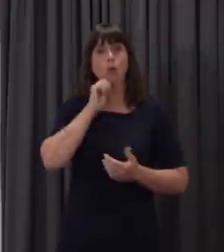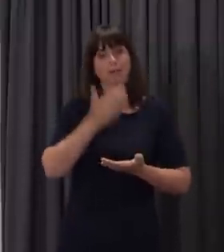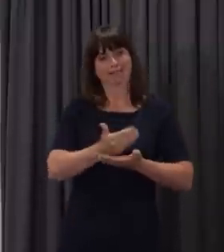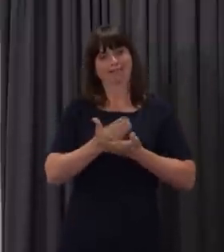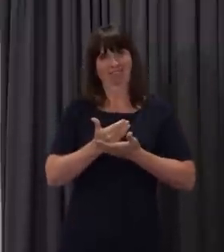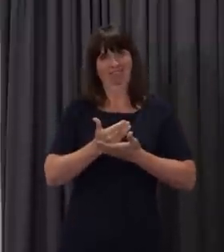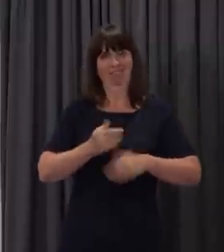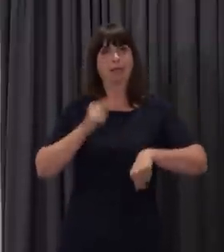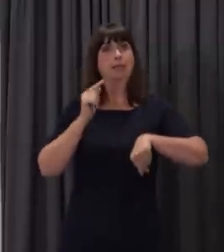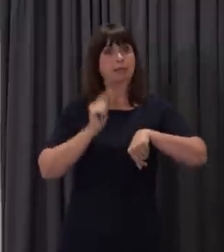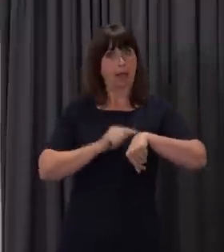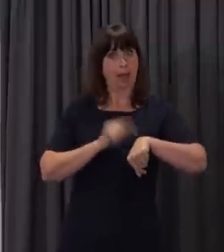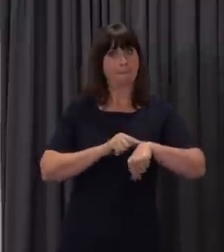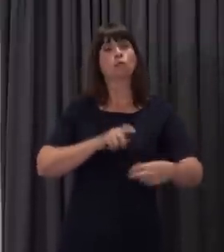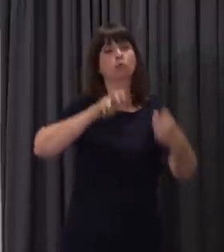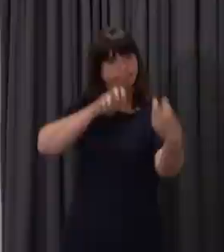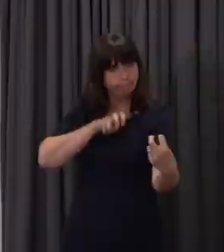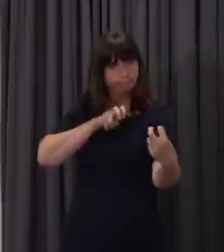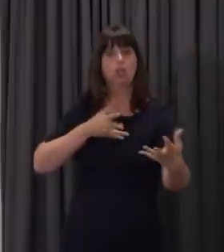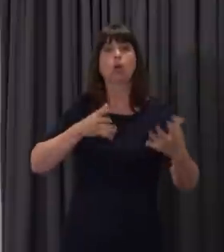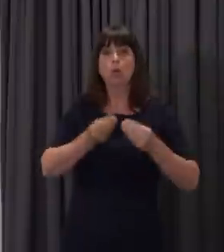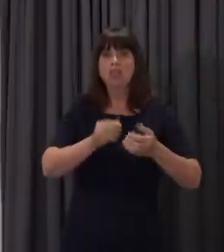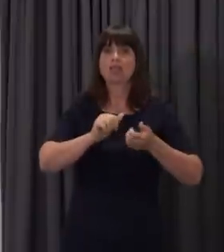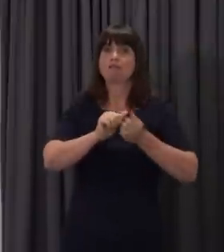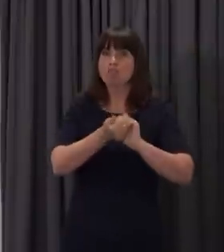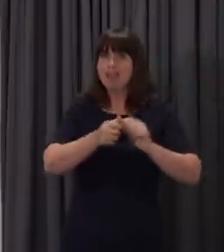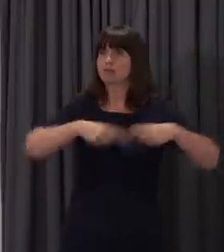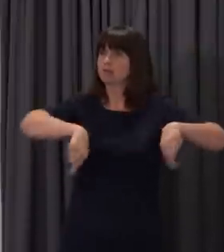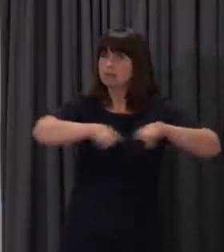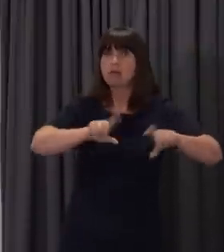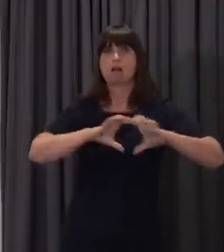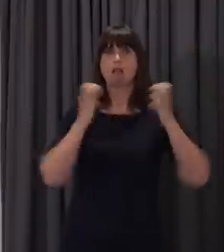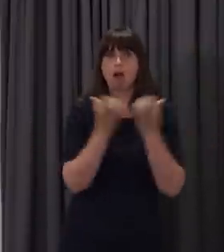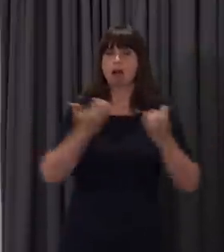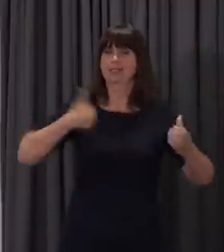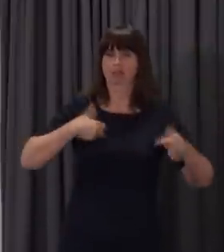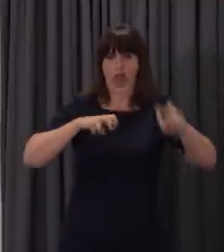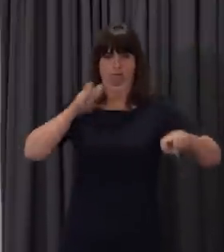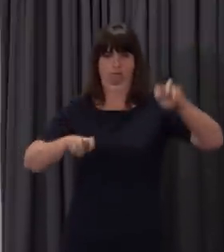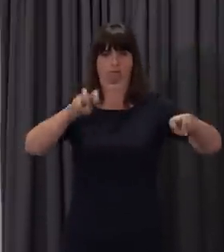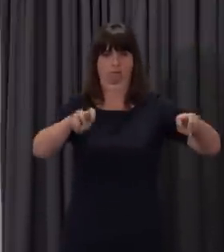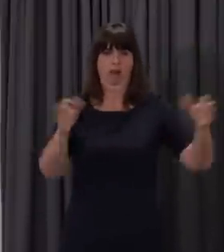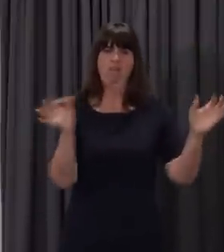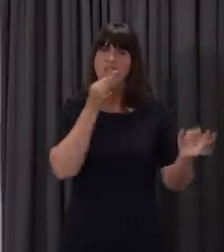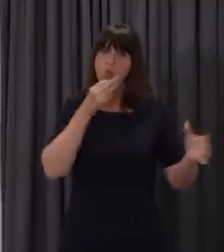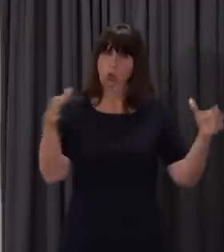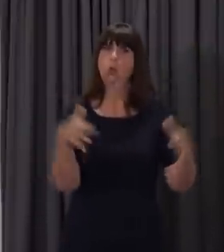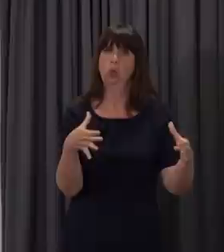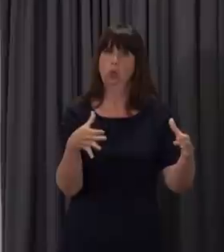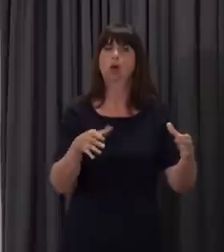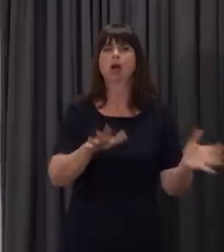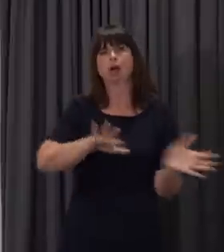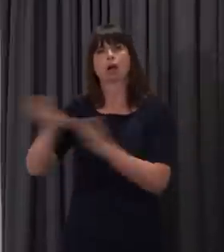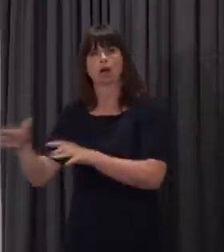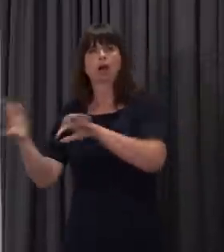dedicated time with teachers and classmates. And this time will also include online and personalised classroom experiences